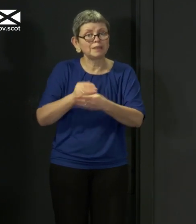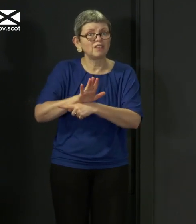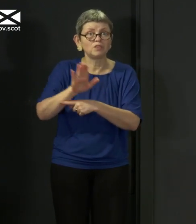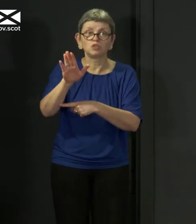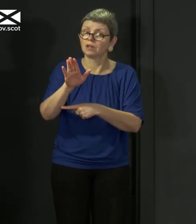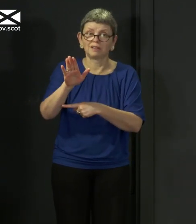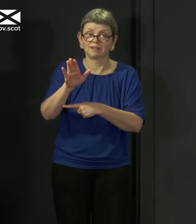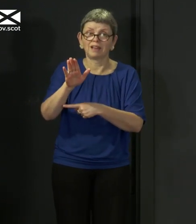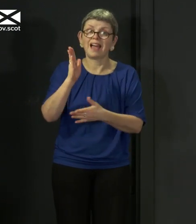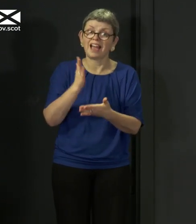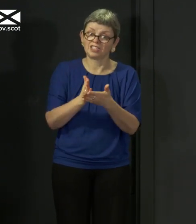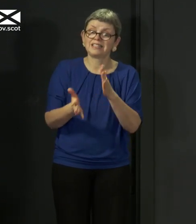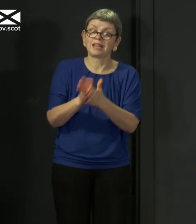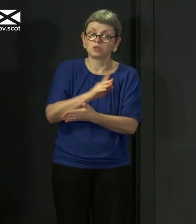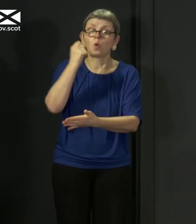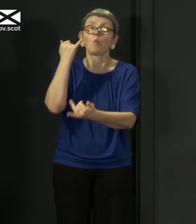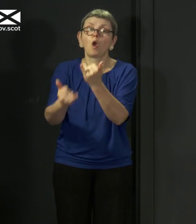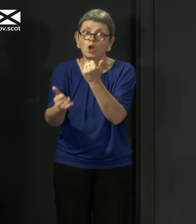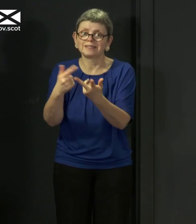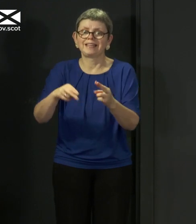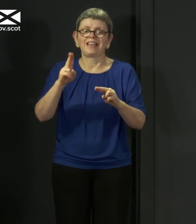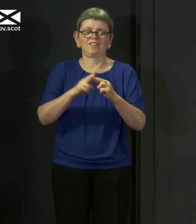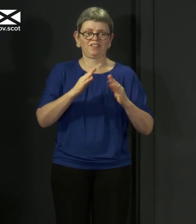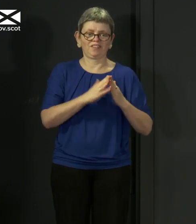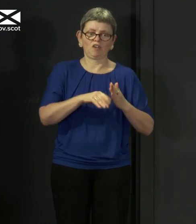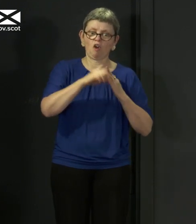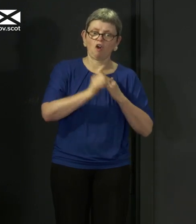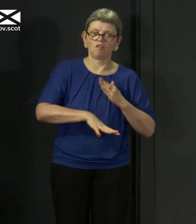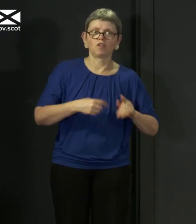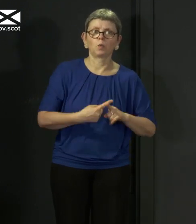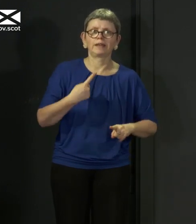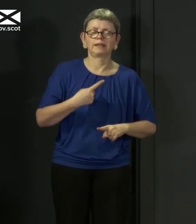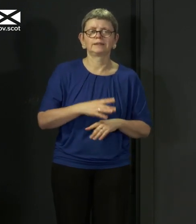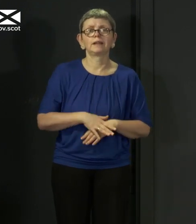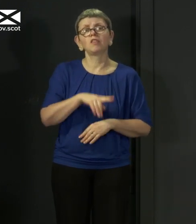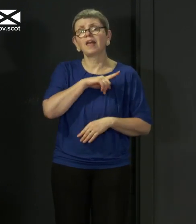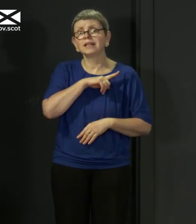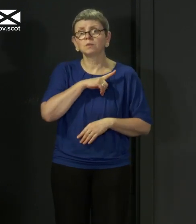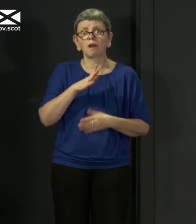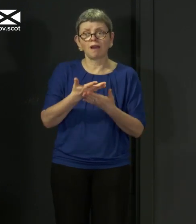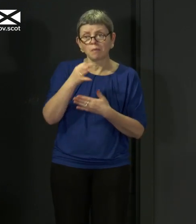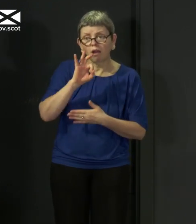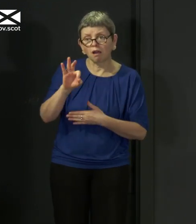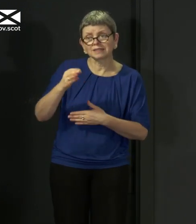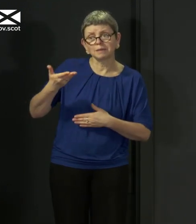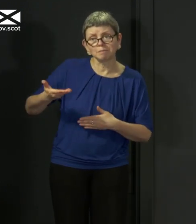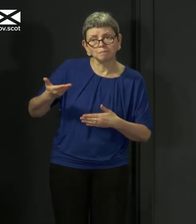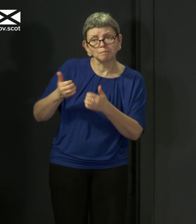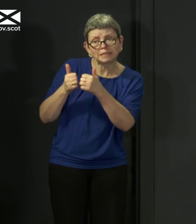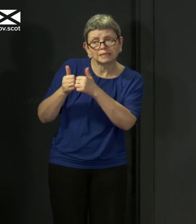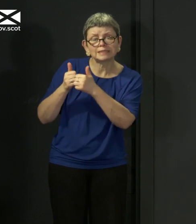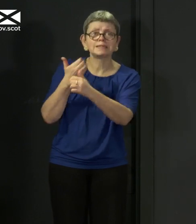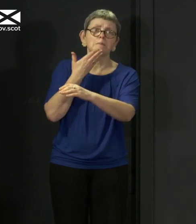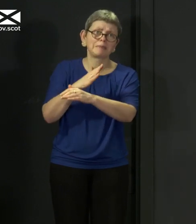economic damage even worse. So that's why I'm asking businesses as well as individuals to continue to do the right things,